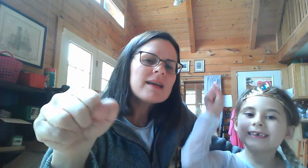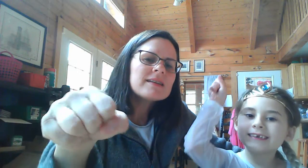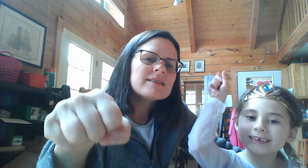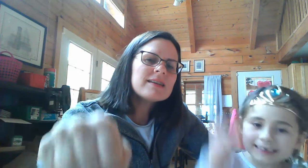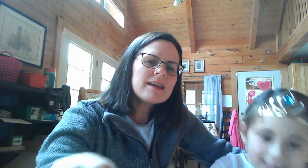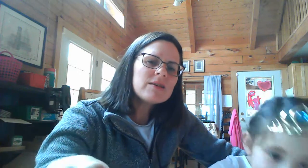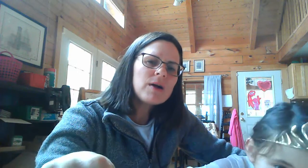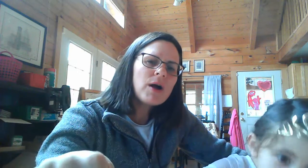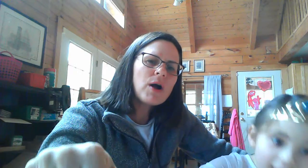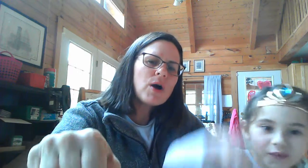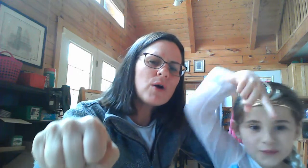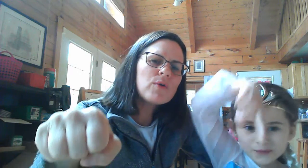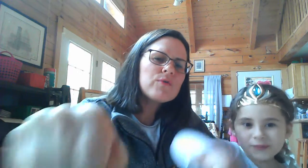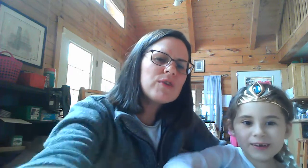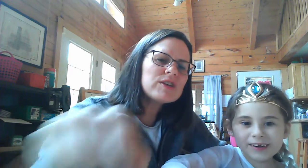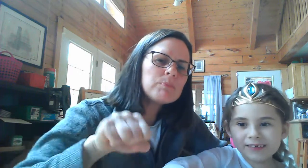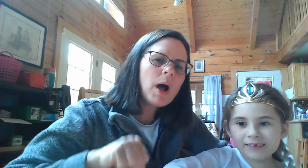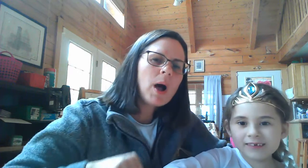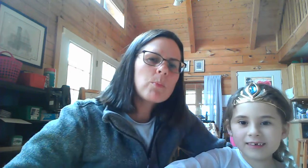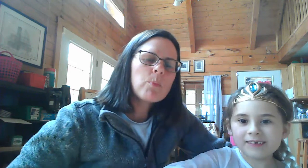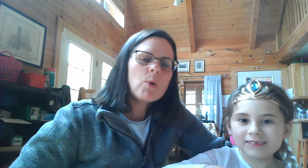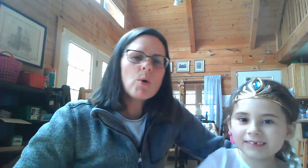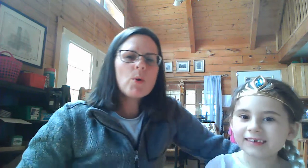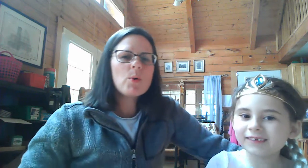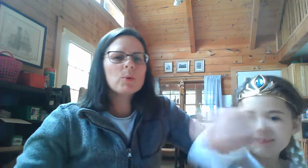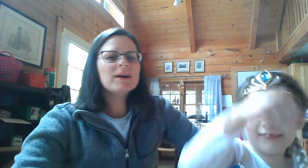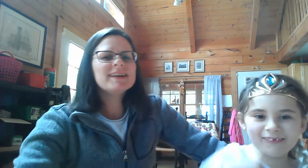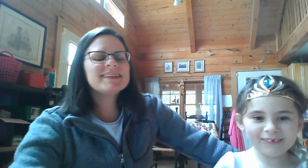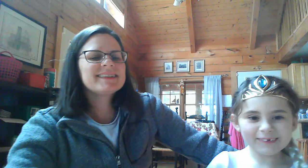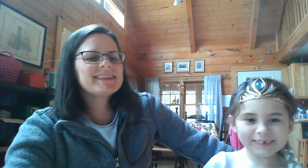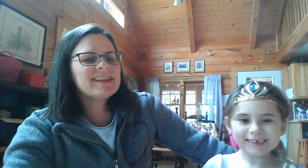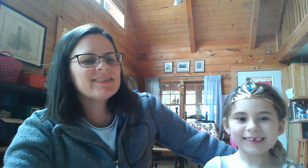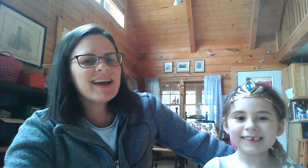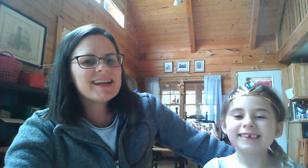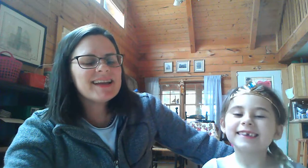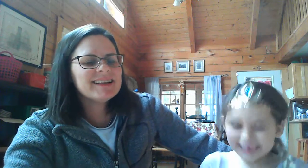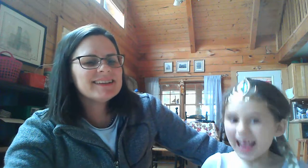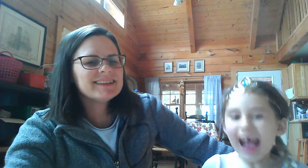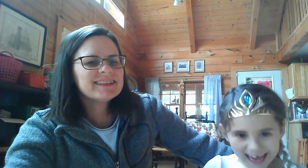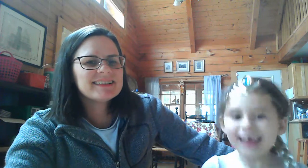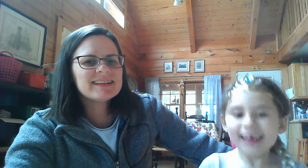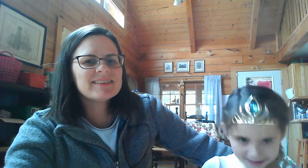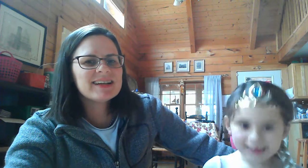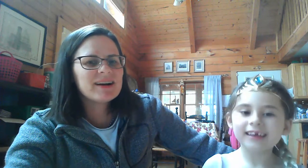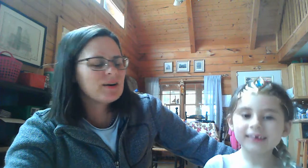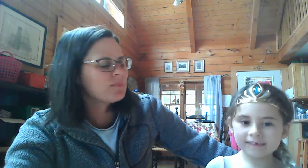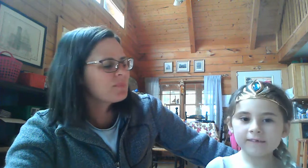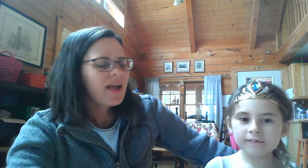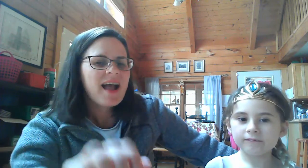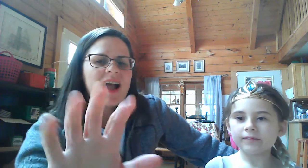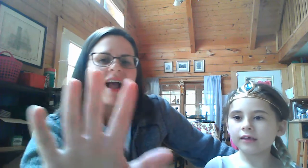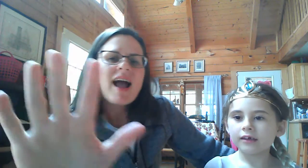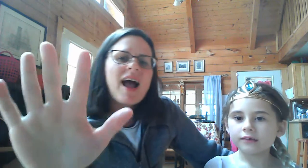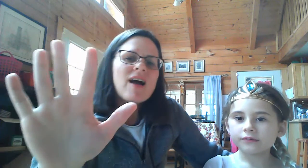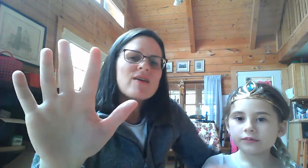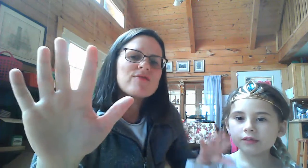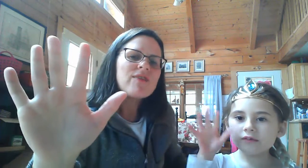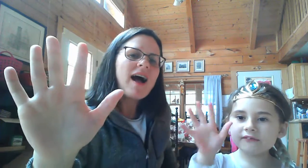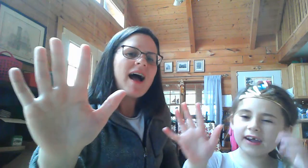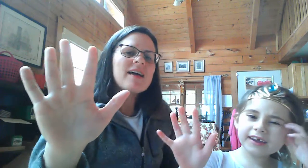zero! Fist pump! Woo! You ready? Here we go. Five